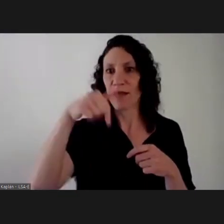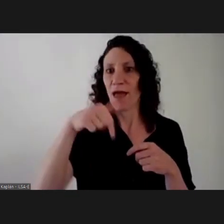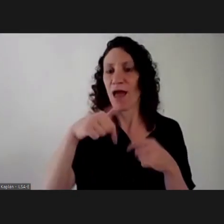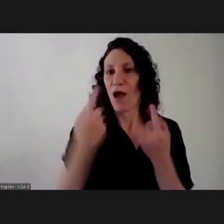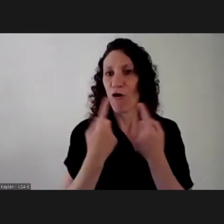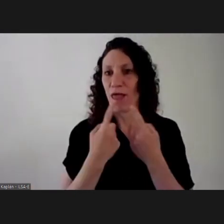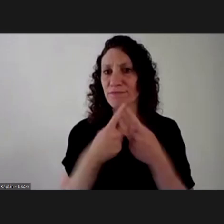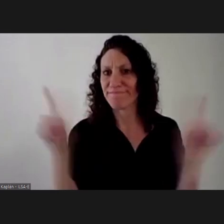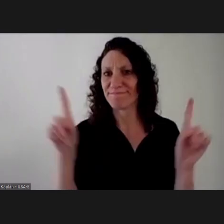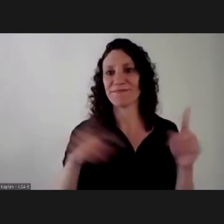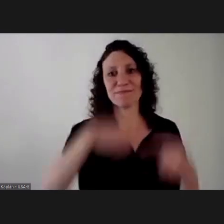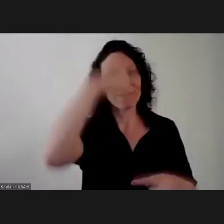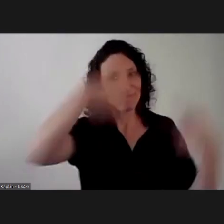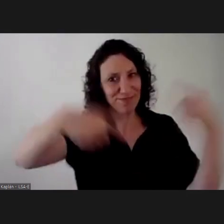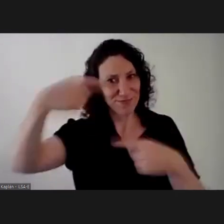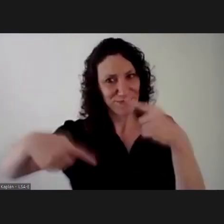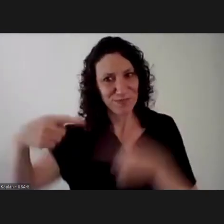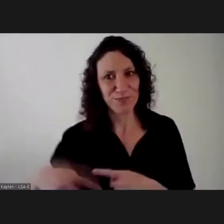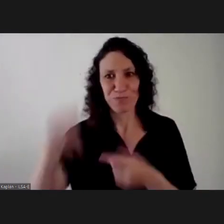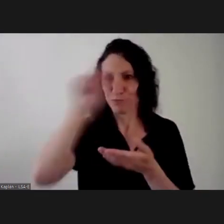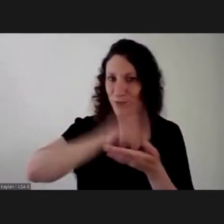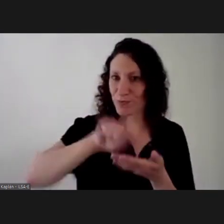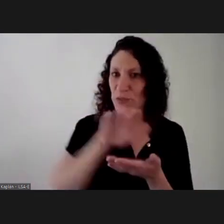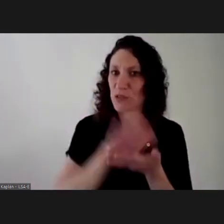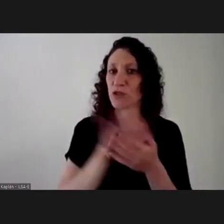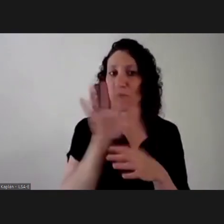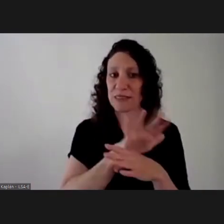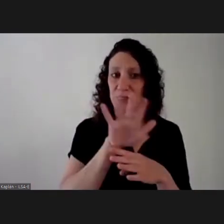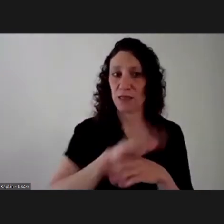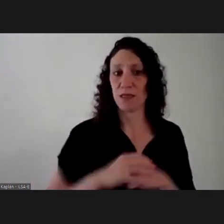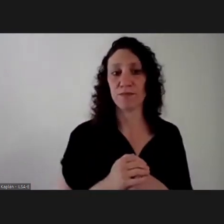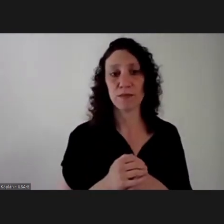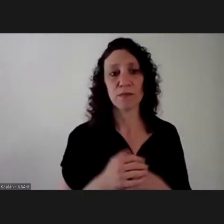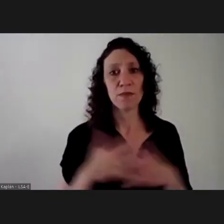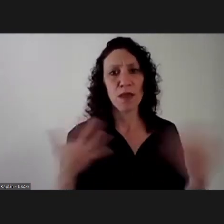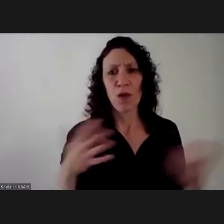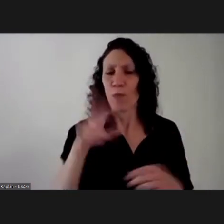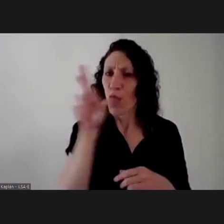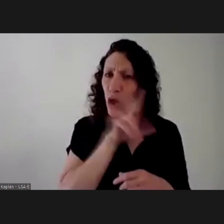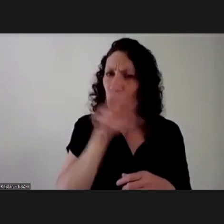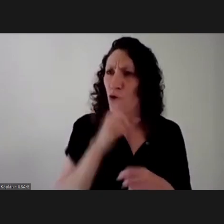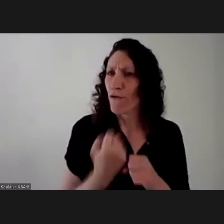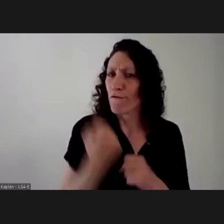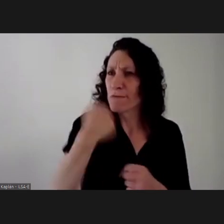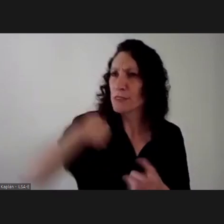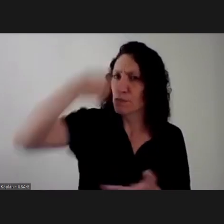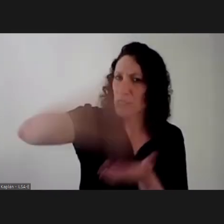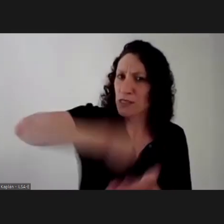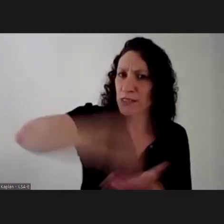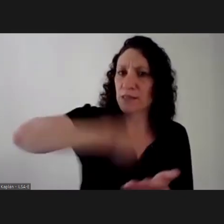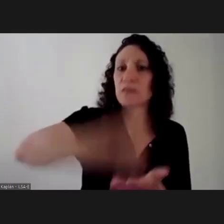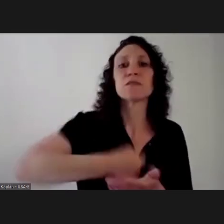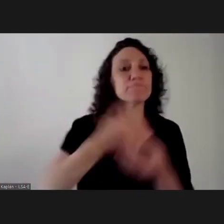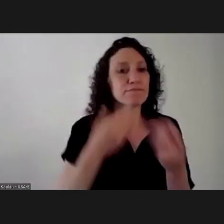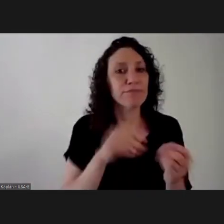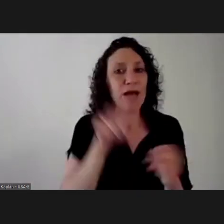the opening to voices and outlooks. But when feminists were surfing